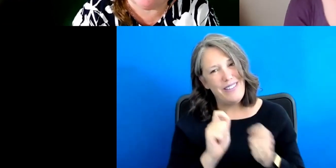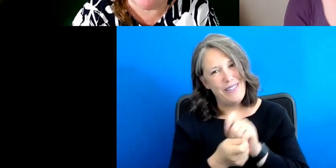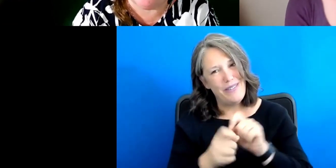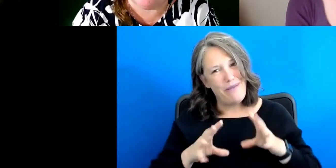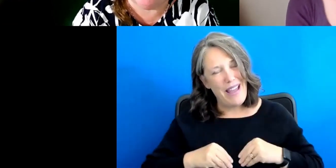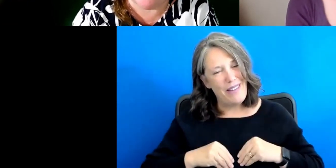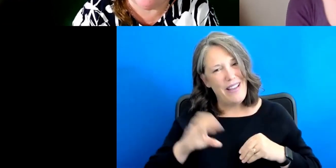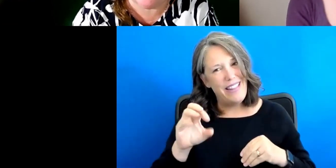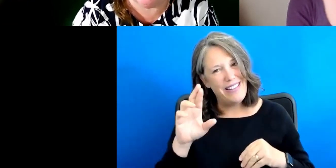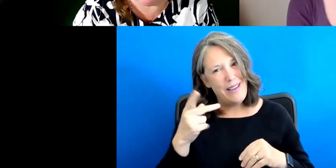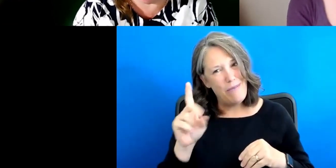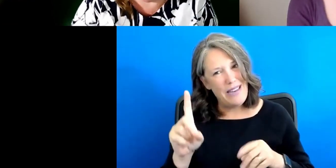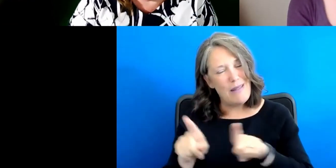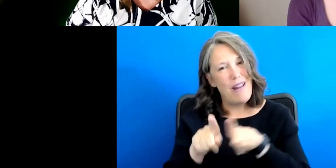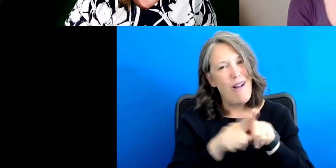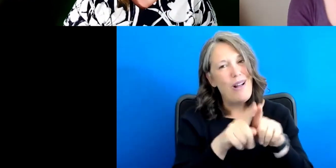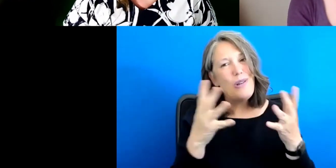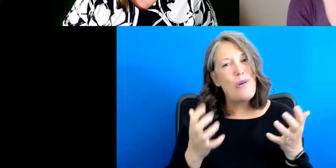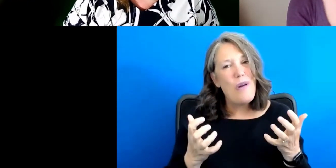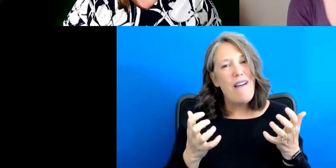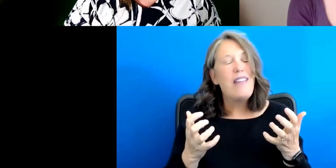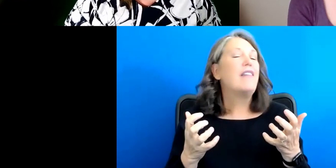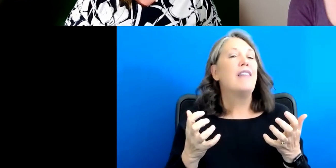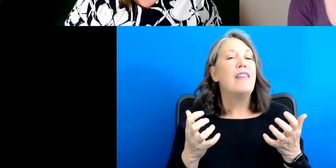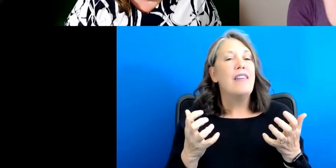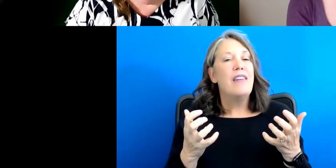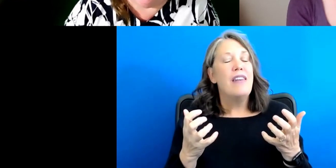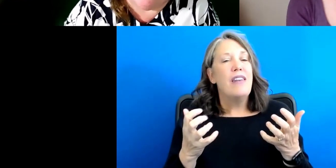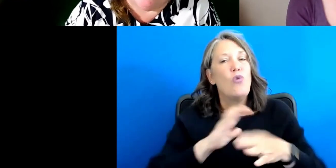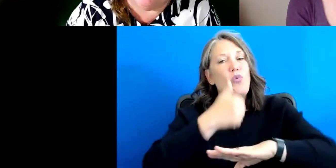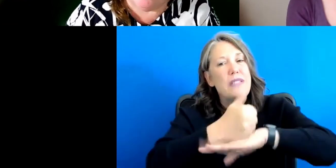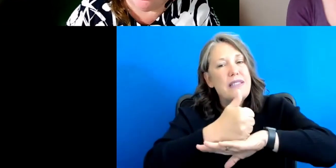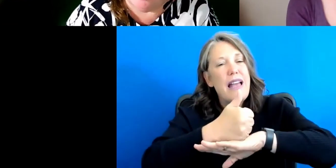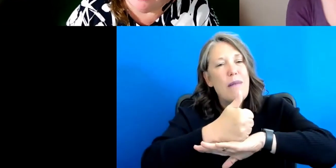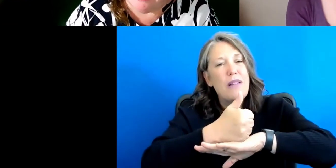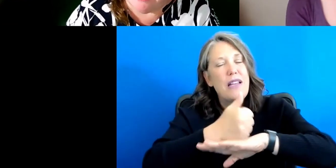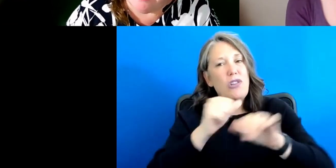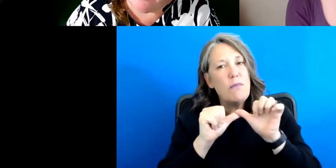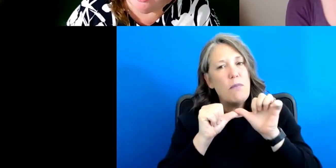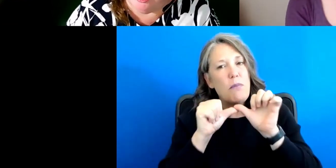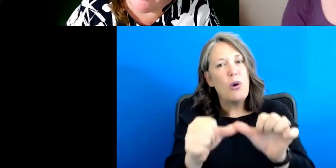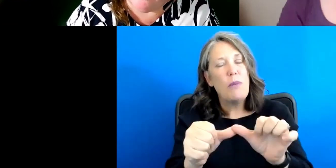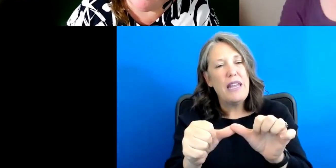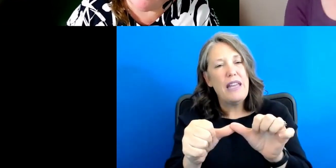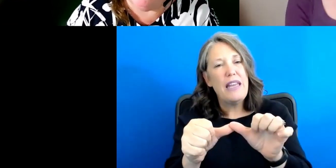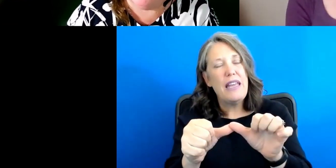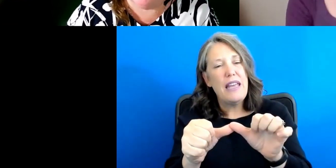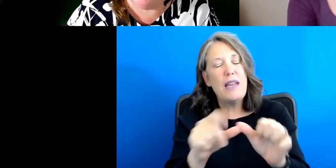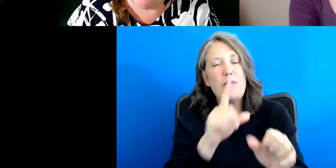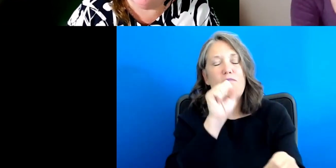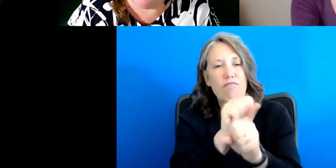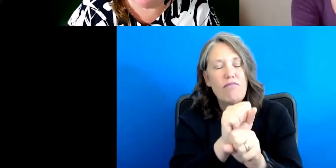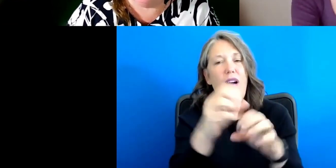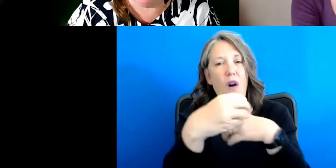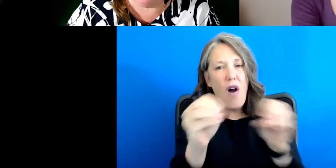CRPD, but we also want to, um, establish a permanent codified office